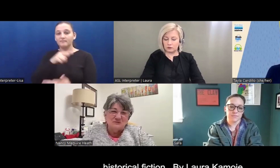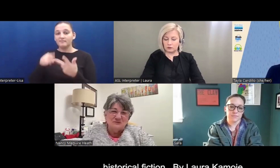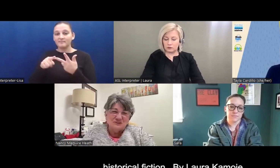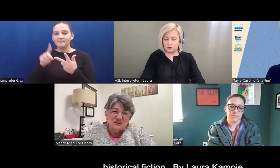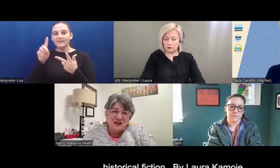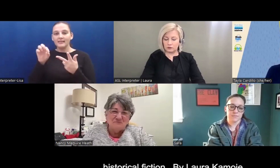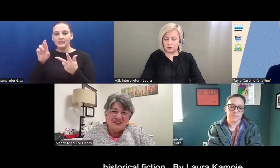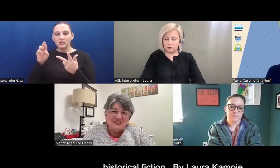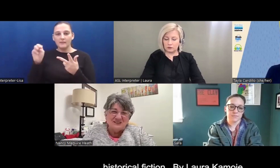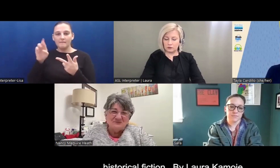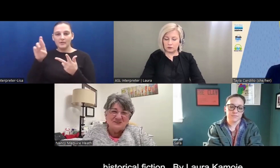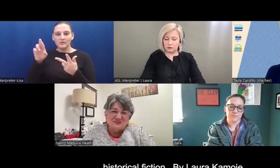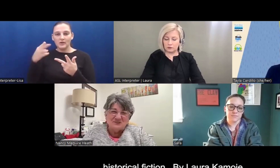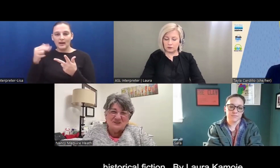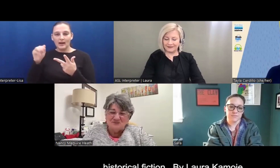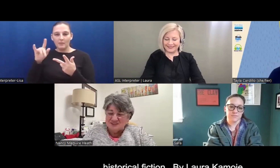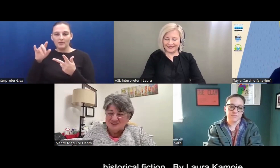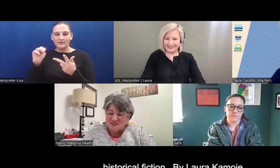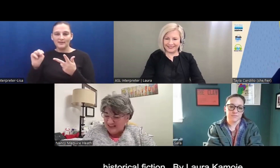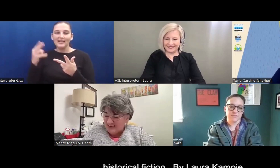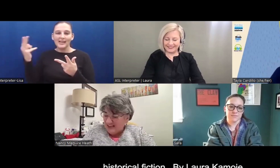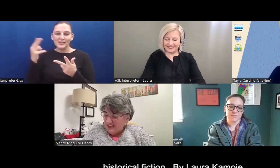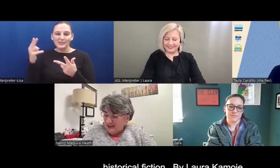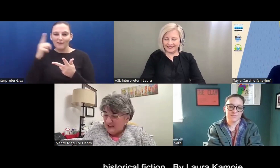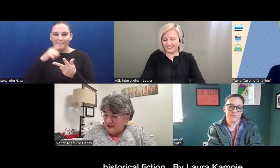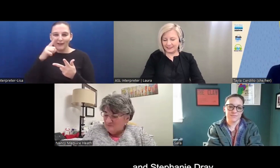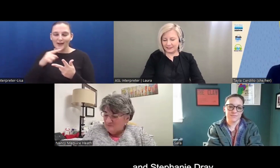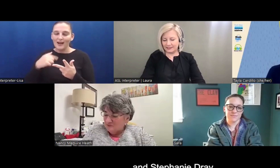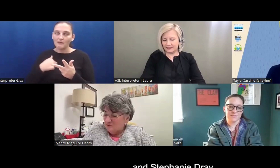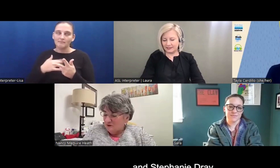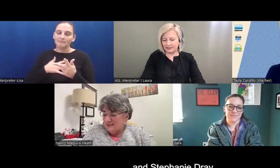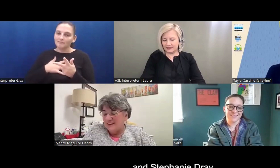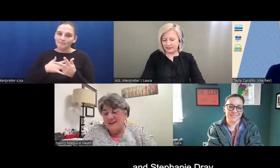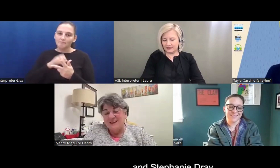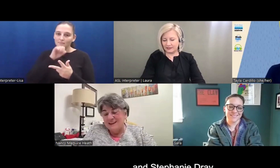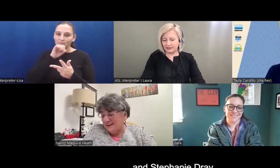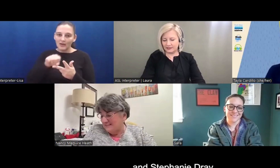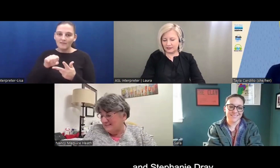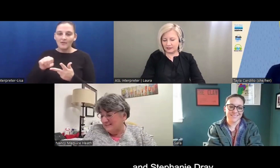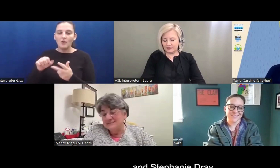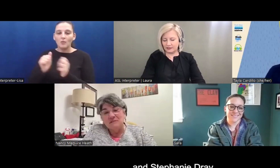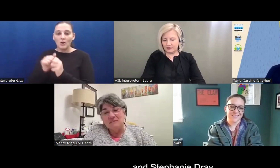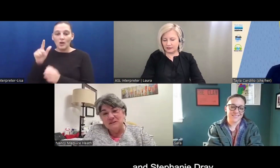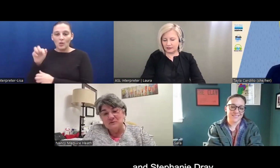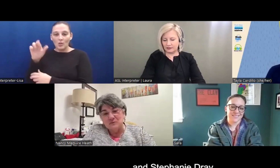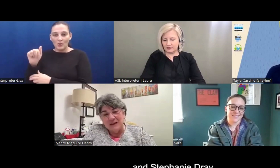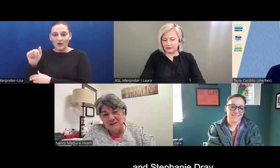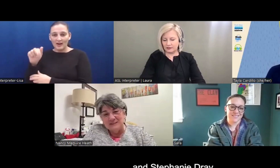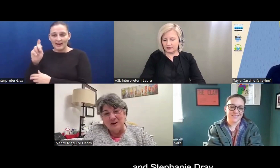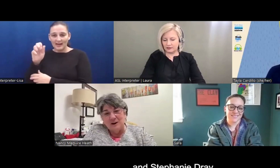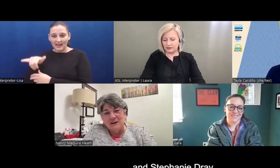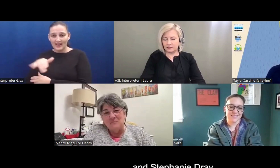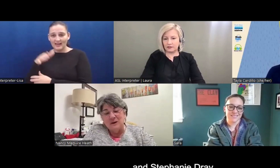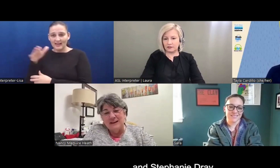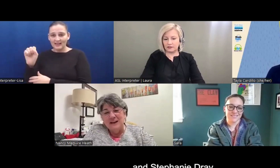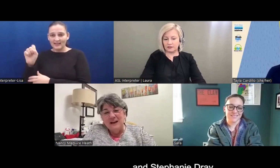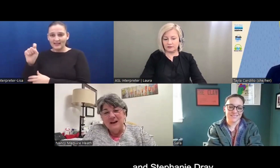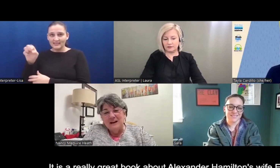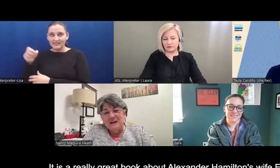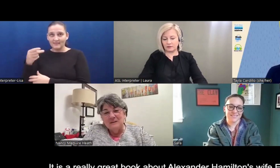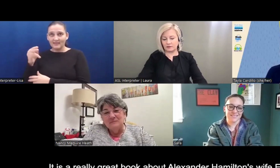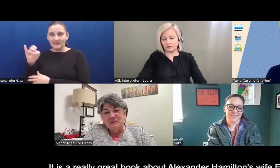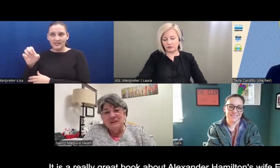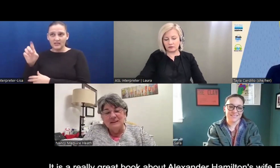historical fiction. I have a weakness for historical fiction with Laura Kay and Stephanie Dray, D-R-A-Y.